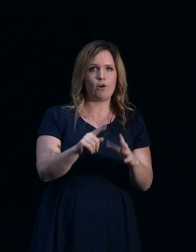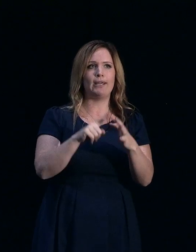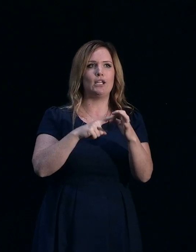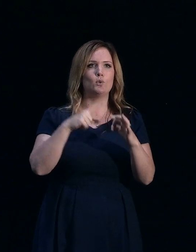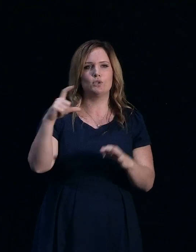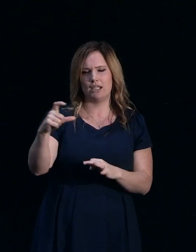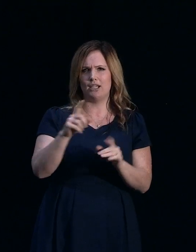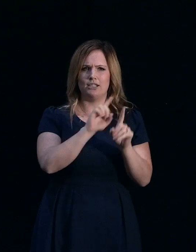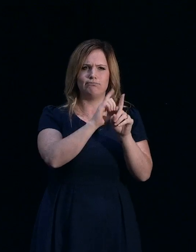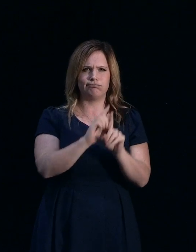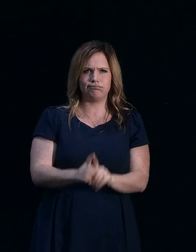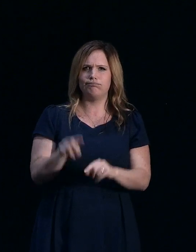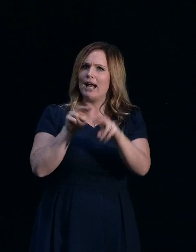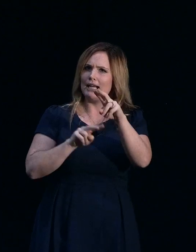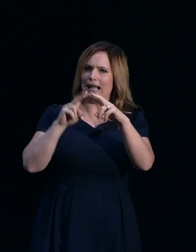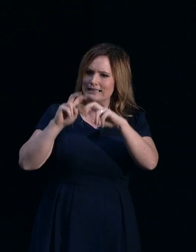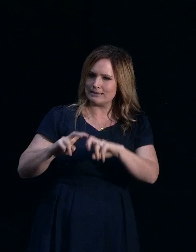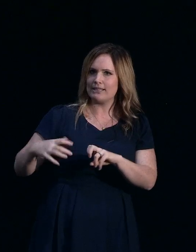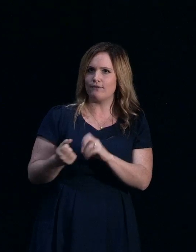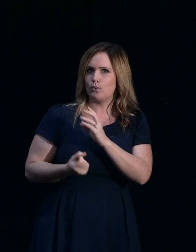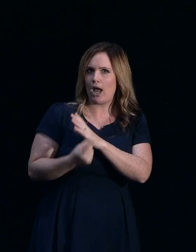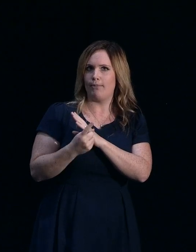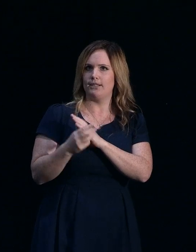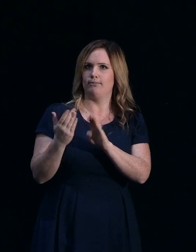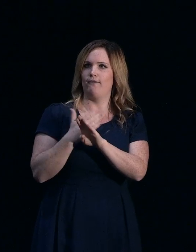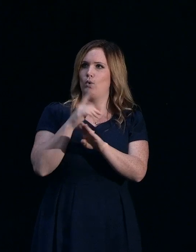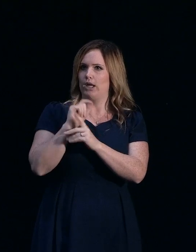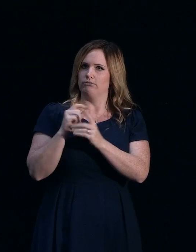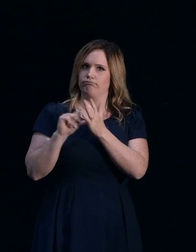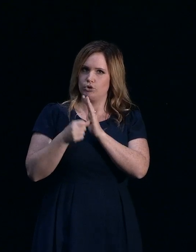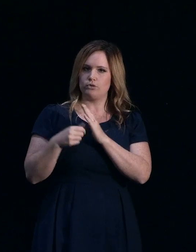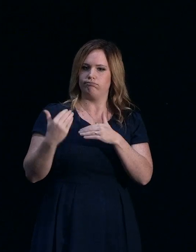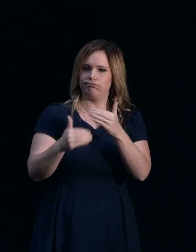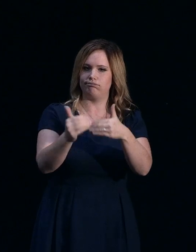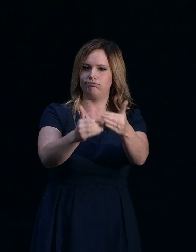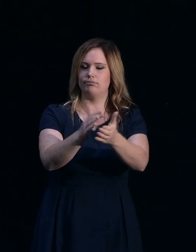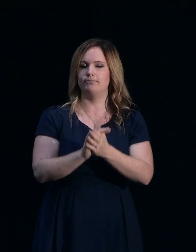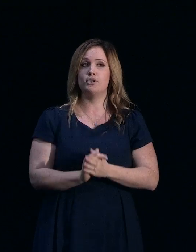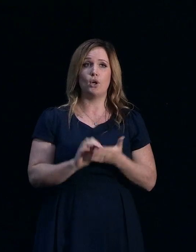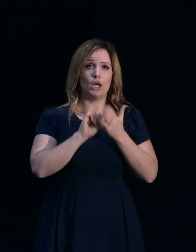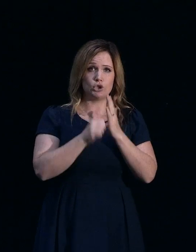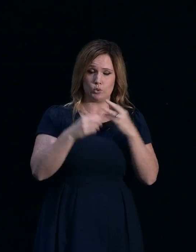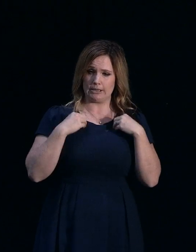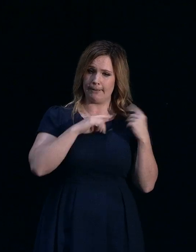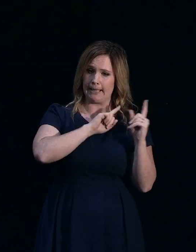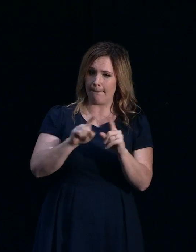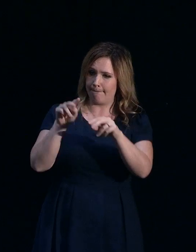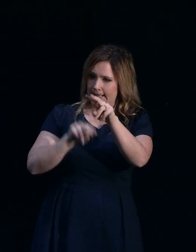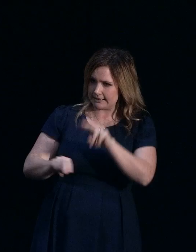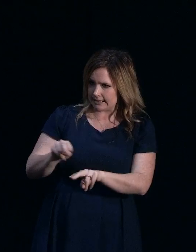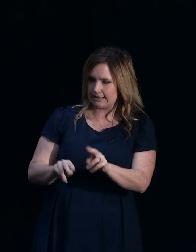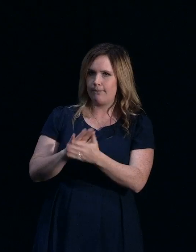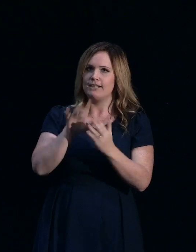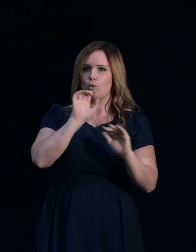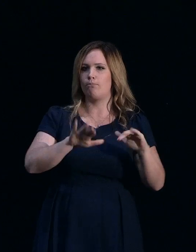So there are a number of assessments that have to take place. Once you've had an assessment from your insurer, they will come back to you with your